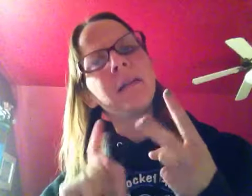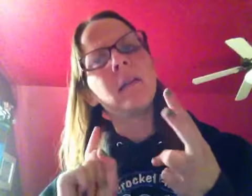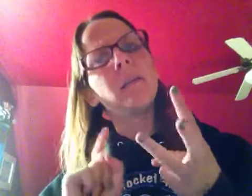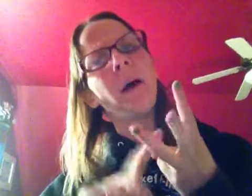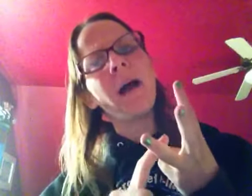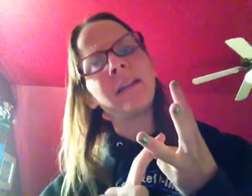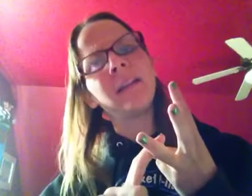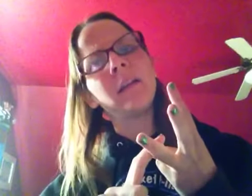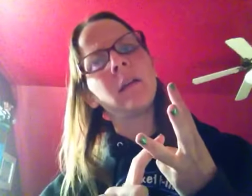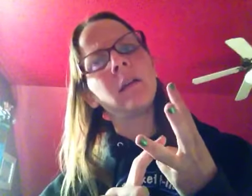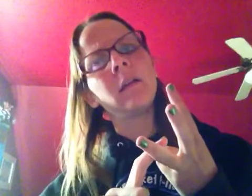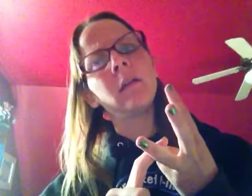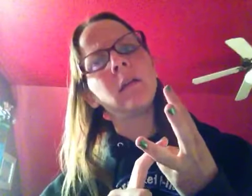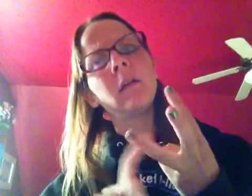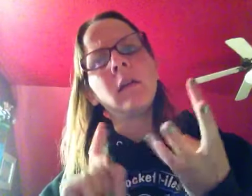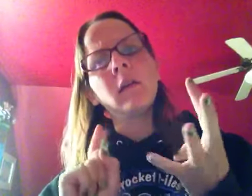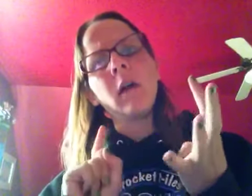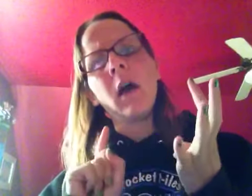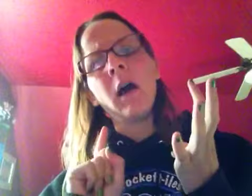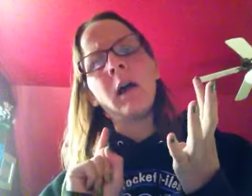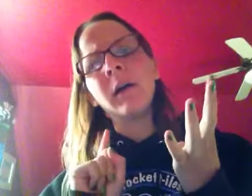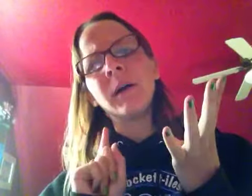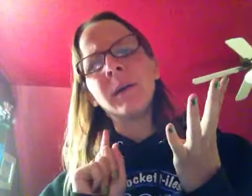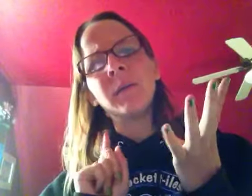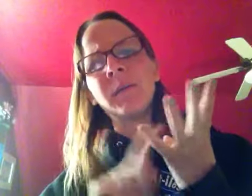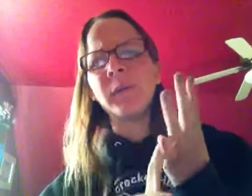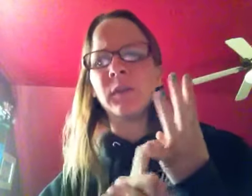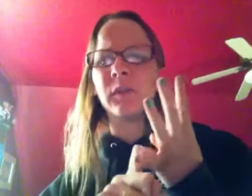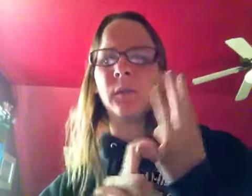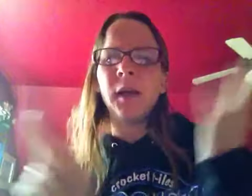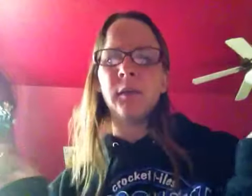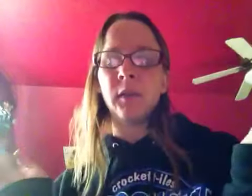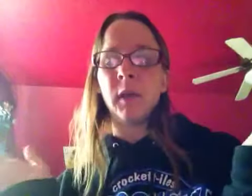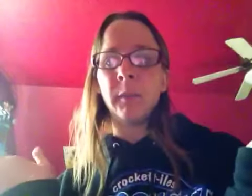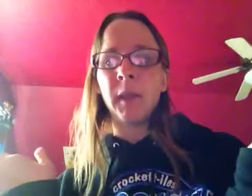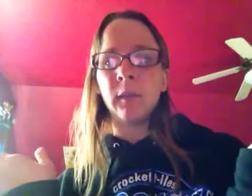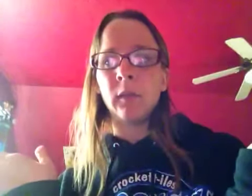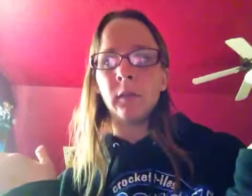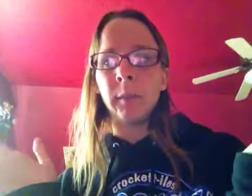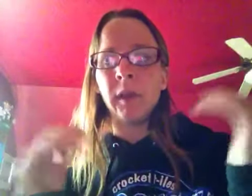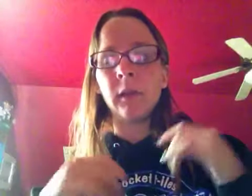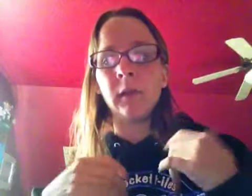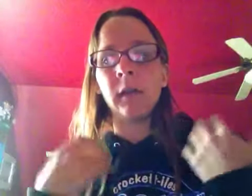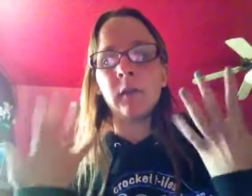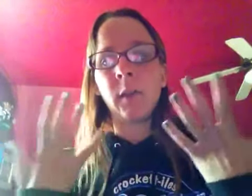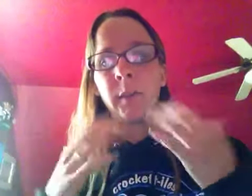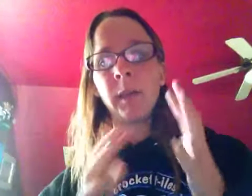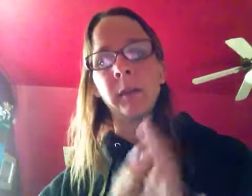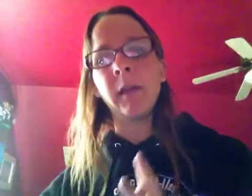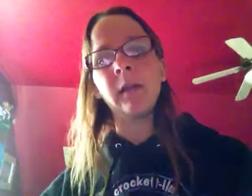pots, boxes, um just whatever you want to paint that's ceramic. It's like a ceramic painting place.